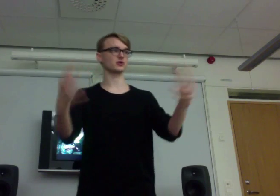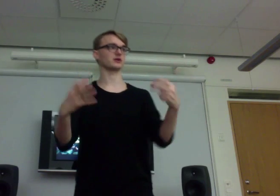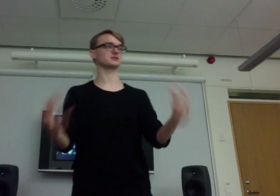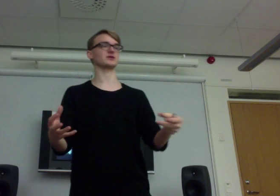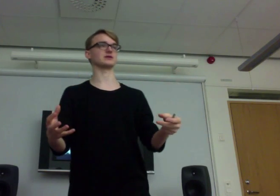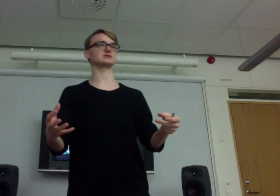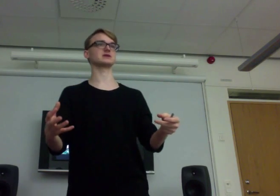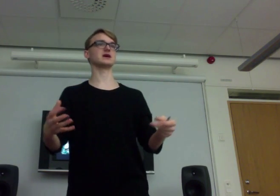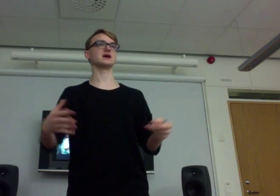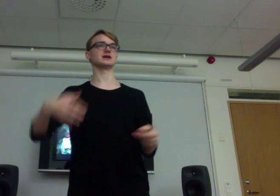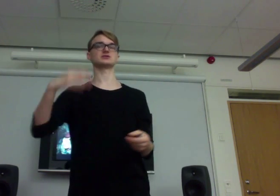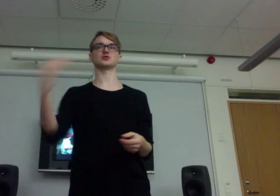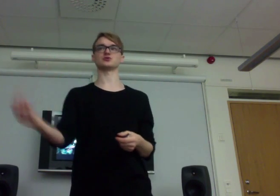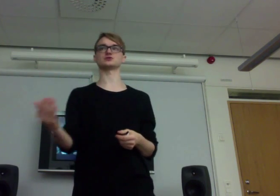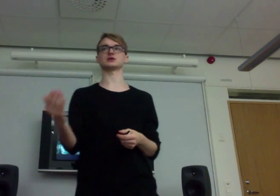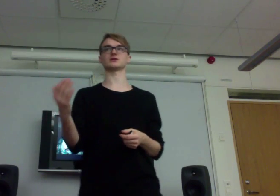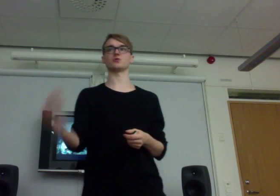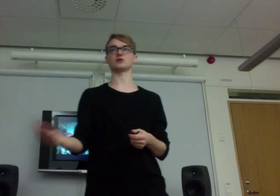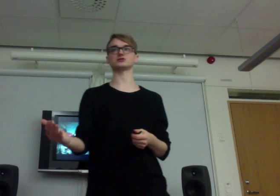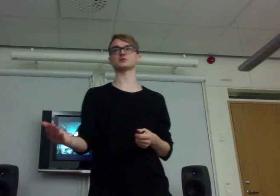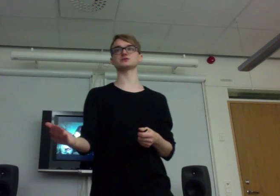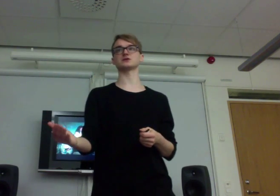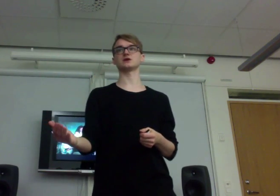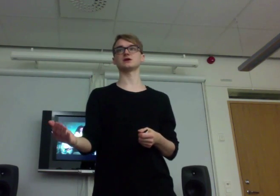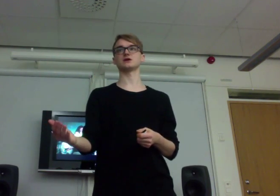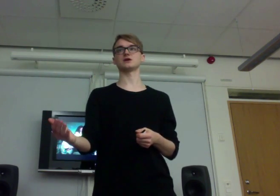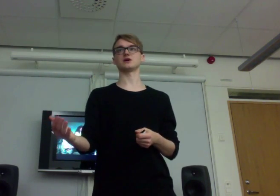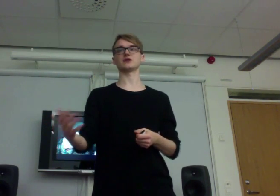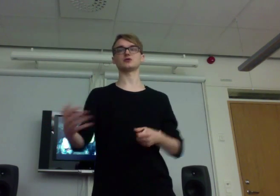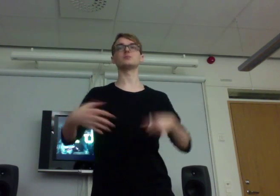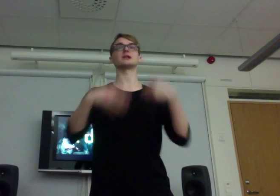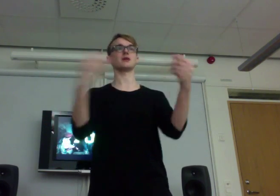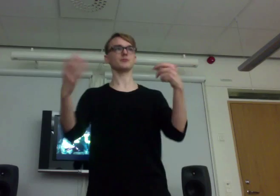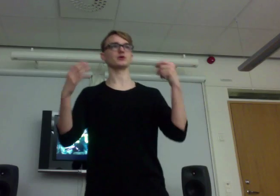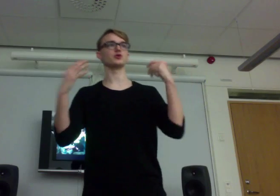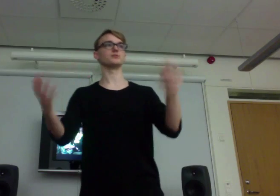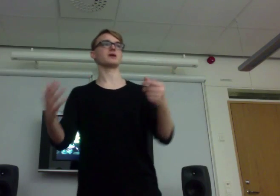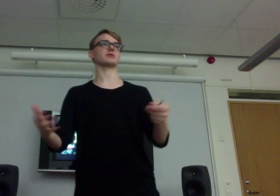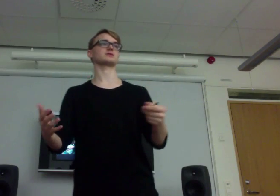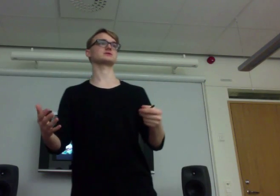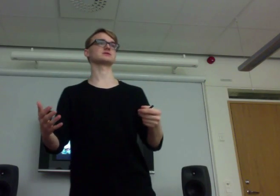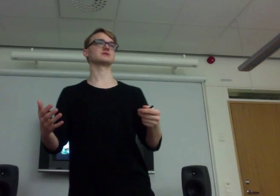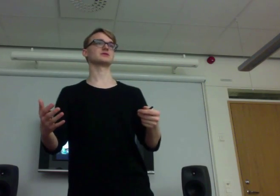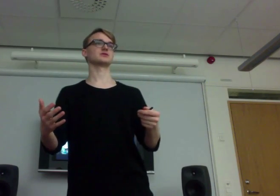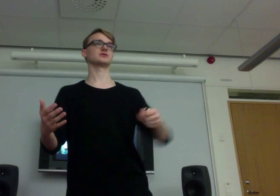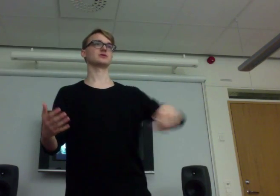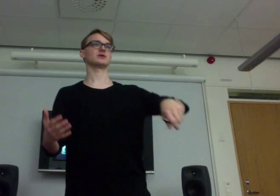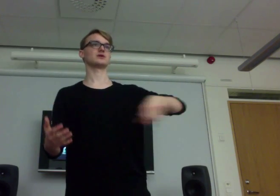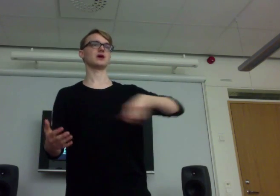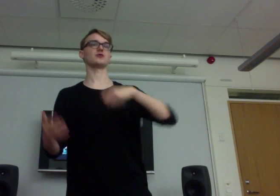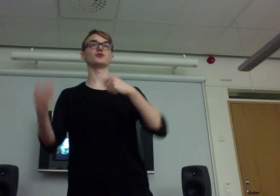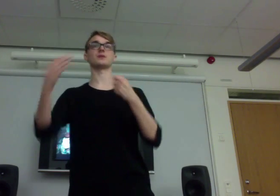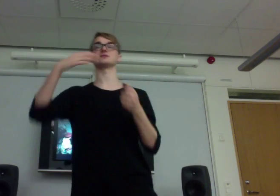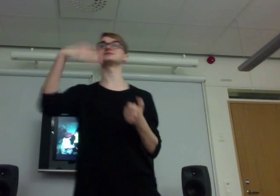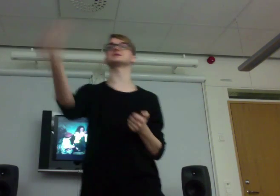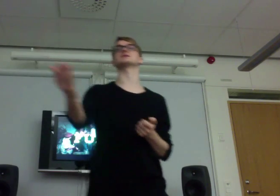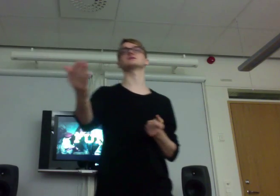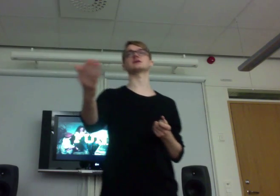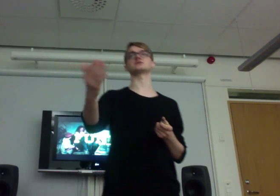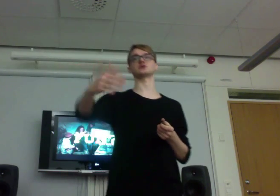experience, is to using workshops and to build up good methods. How to maybe see that you're